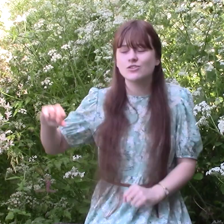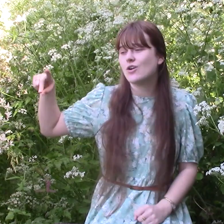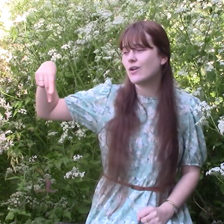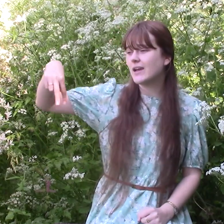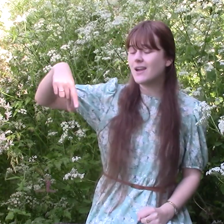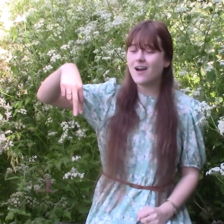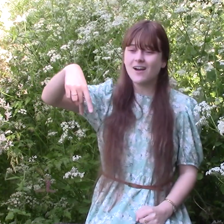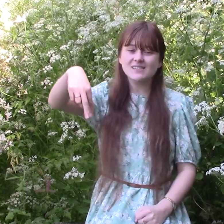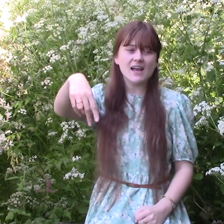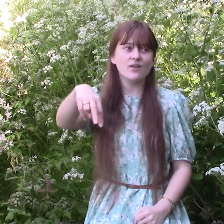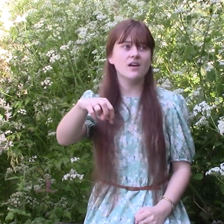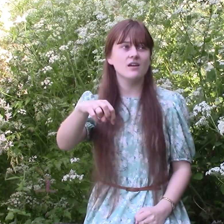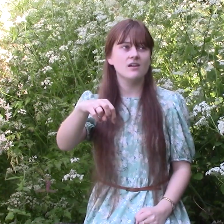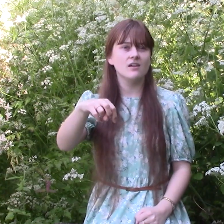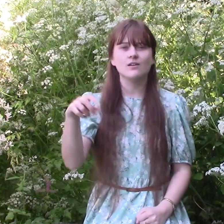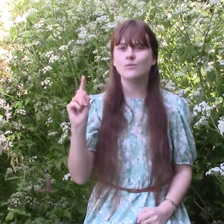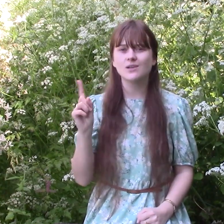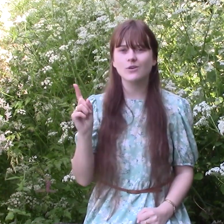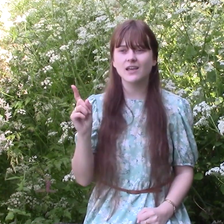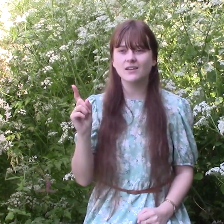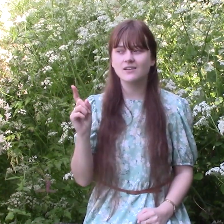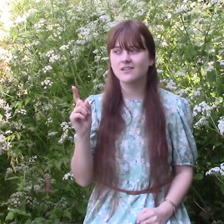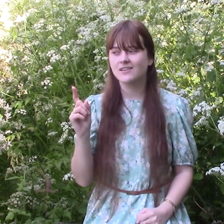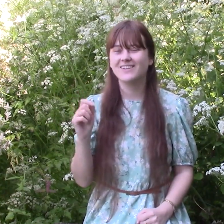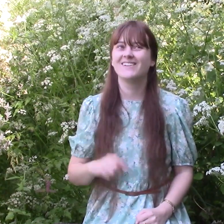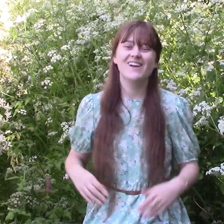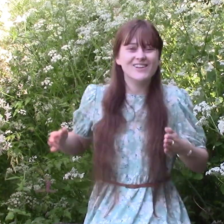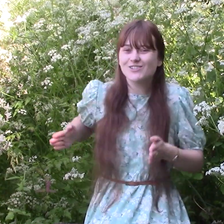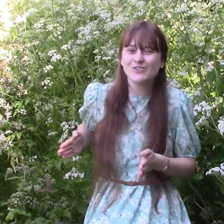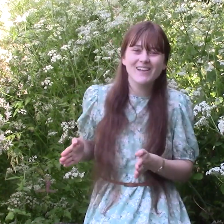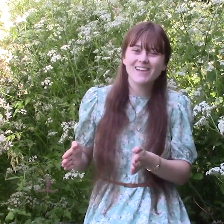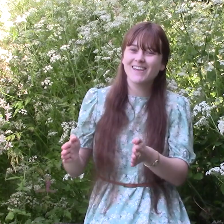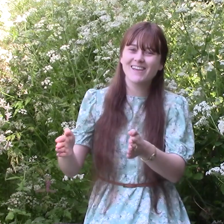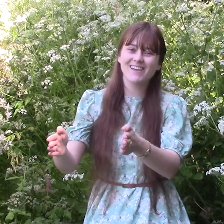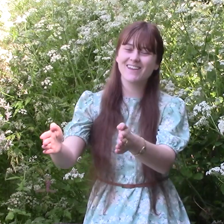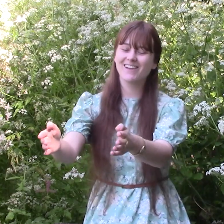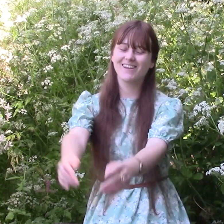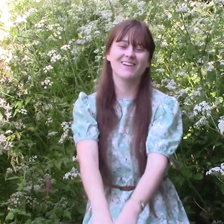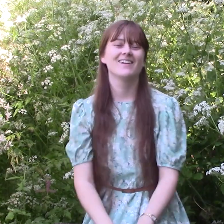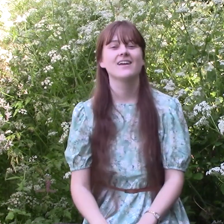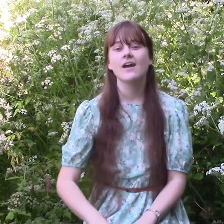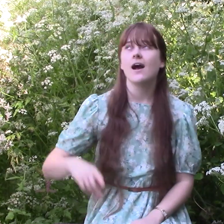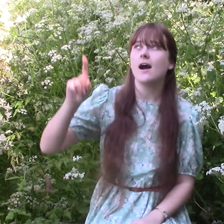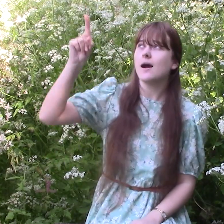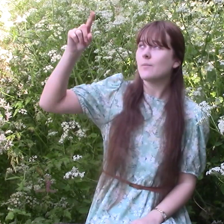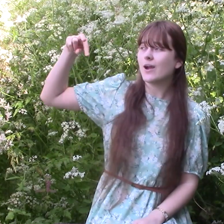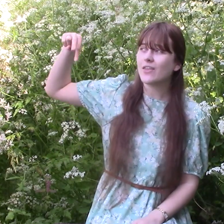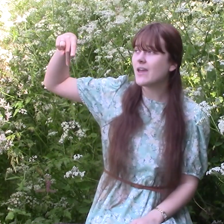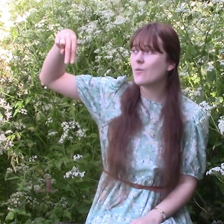strollin' along down a What's that word again? Street Up where they